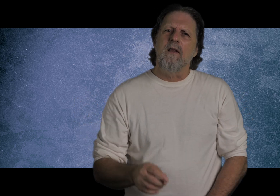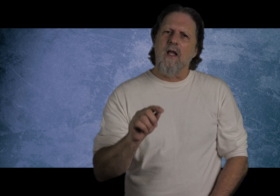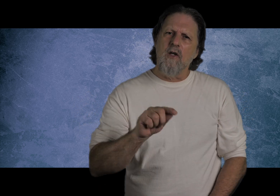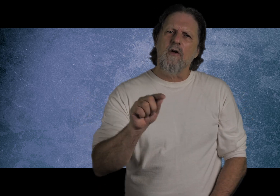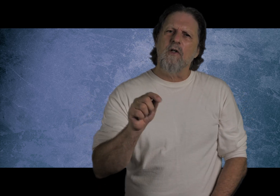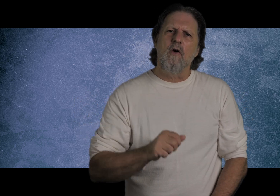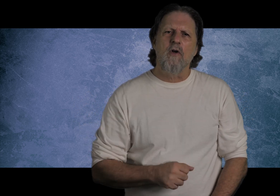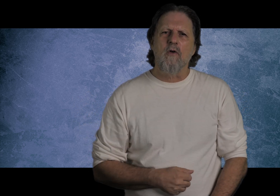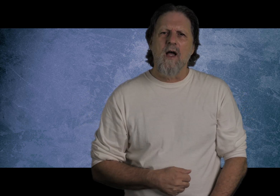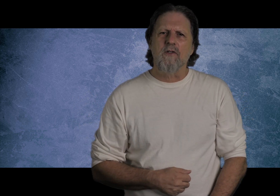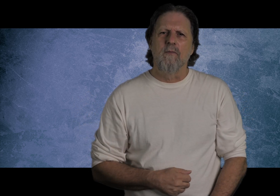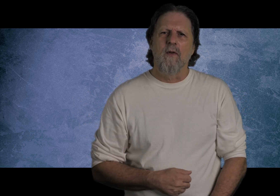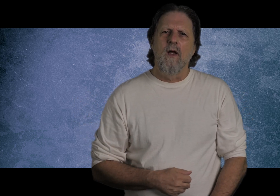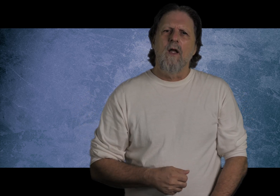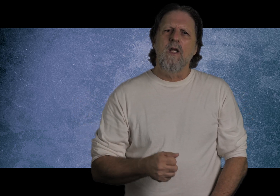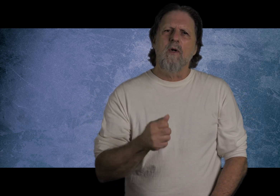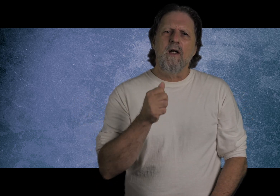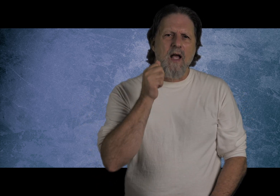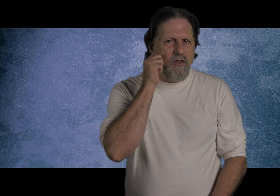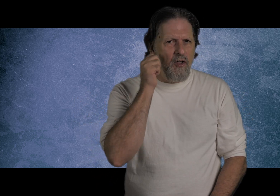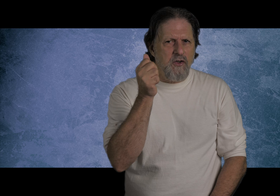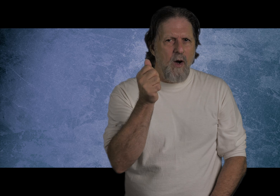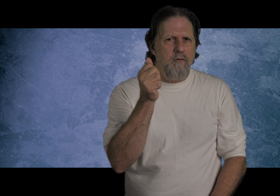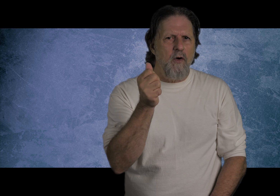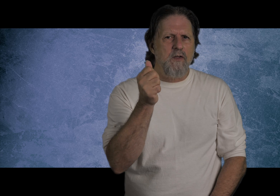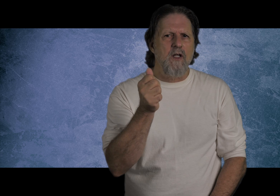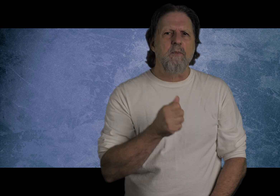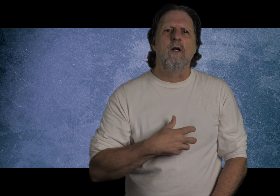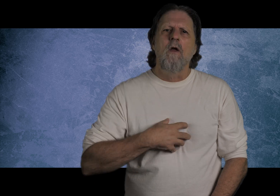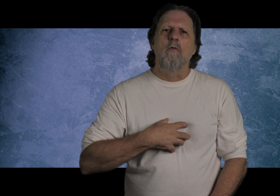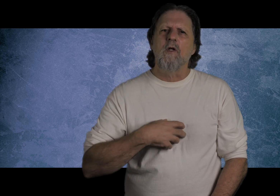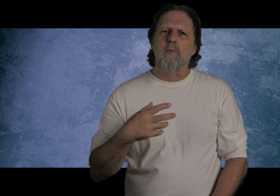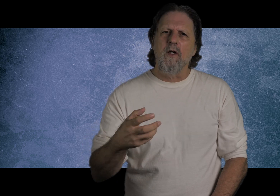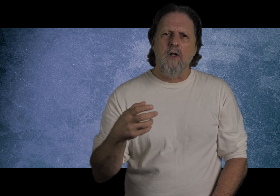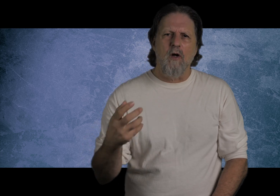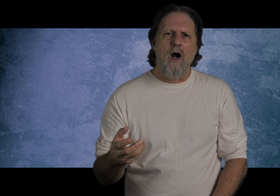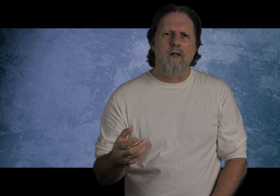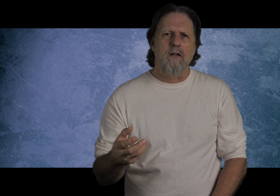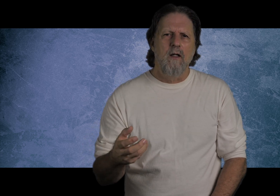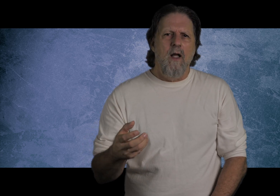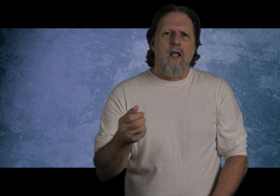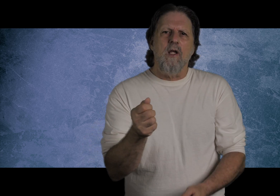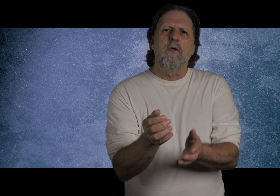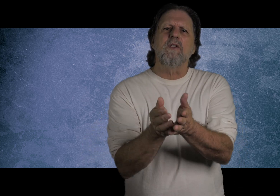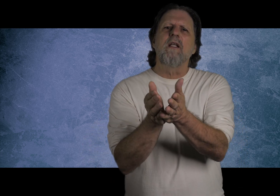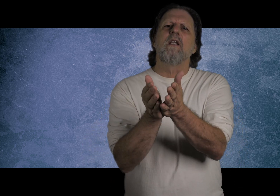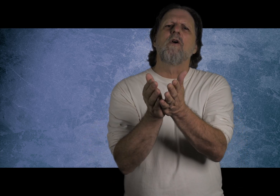that you, if you don't know Christ, you would hear that still small voice of the Spirit whispering to your heart. That you would see that you